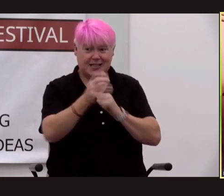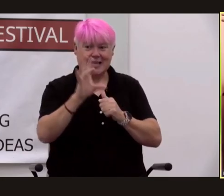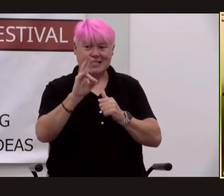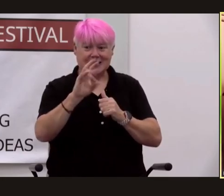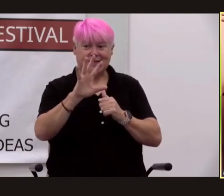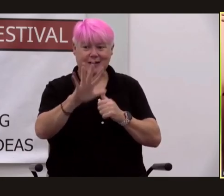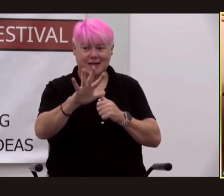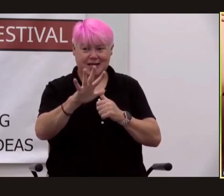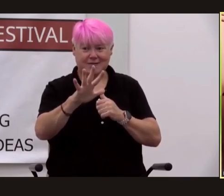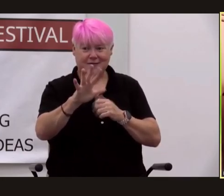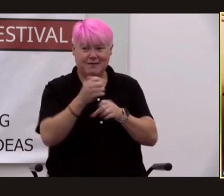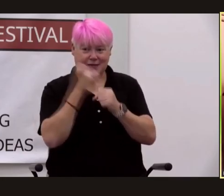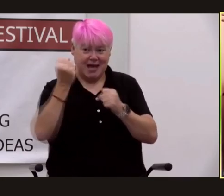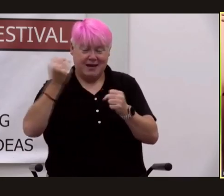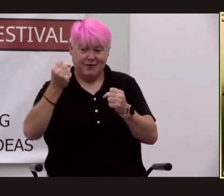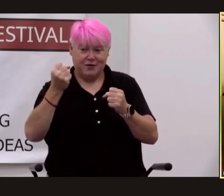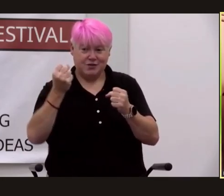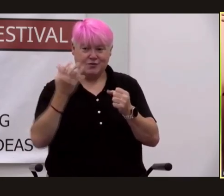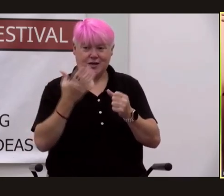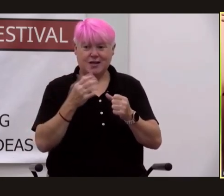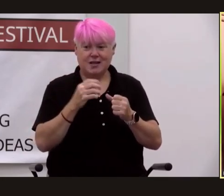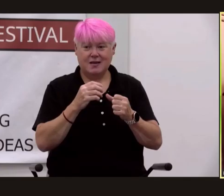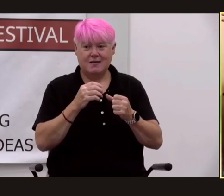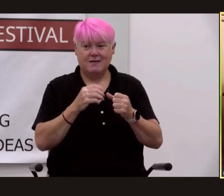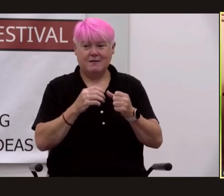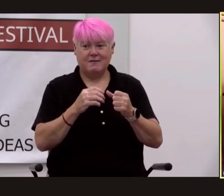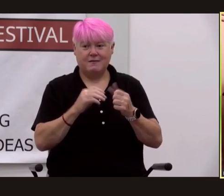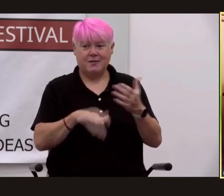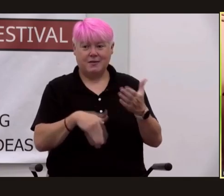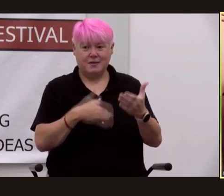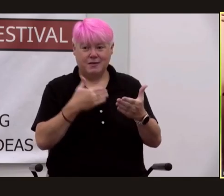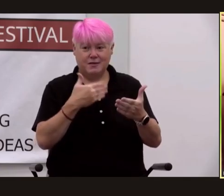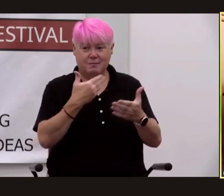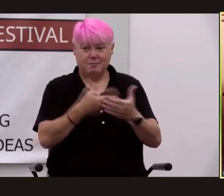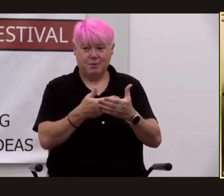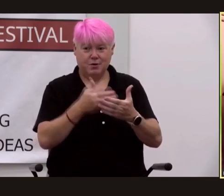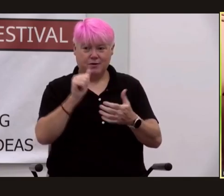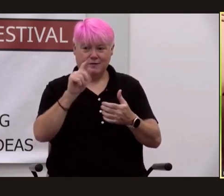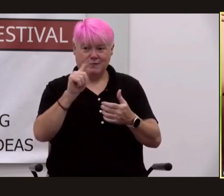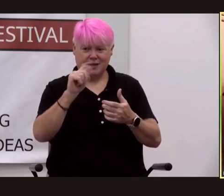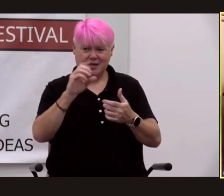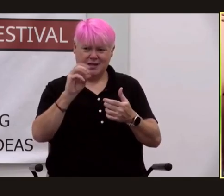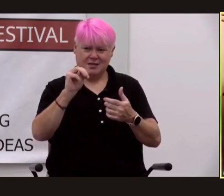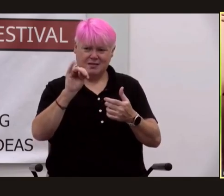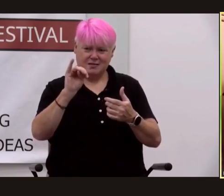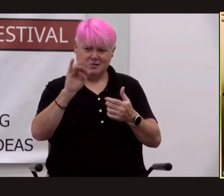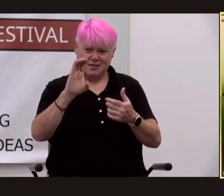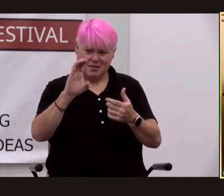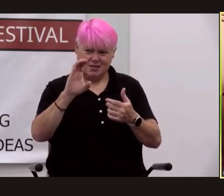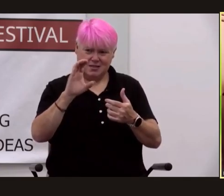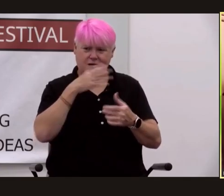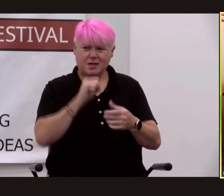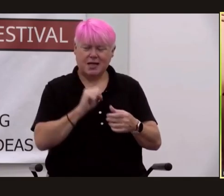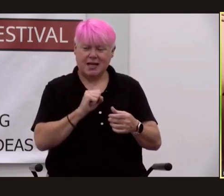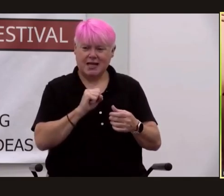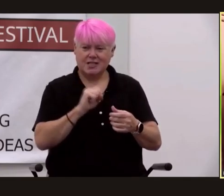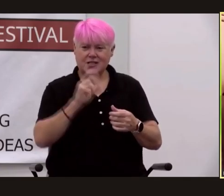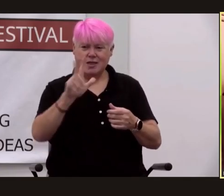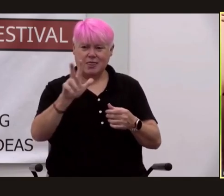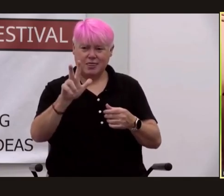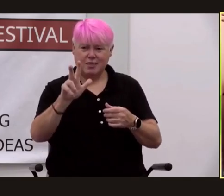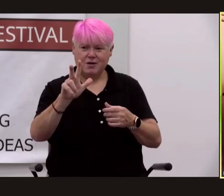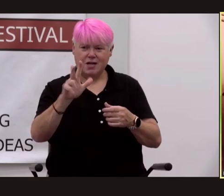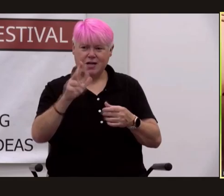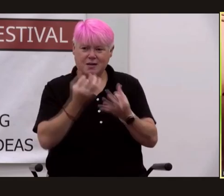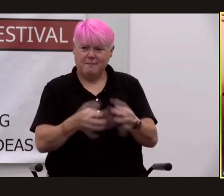anniversary of the birth of the atomic age there were three significant uh